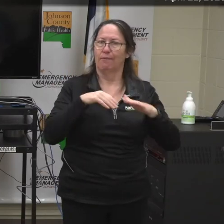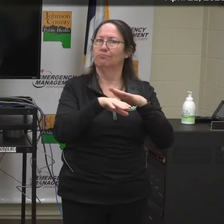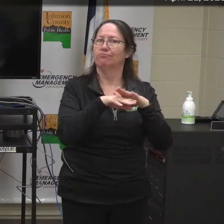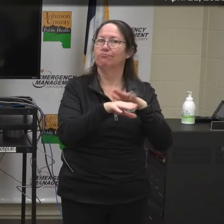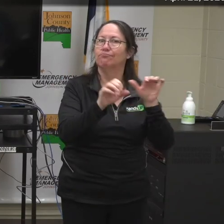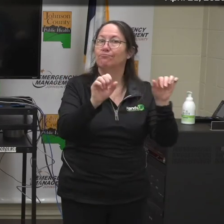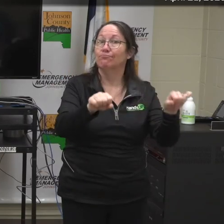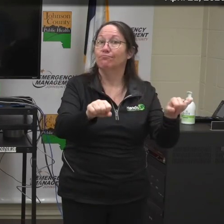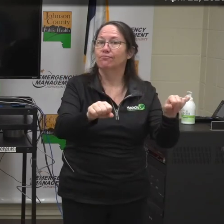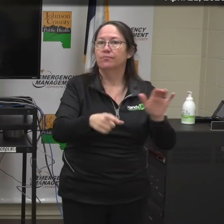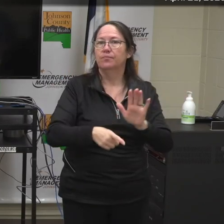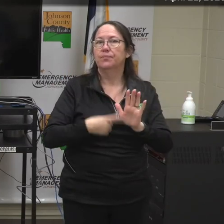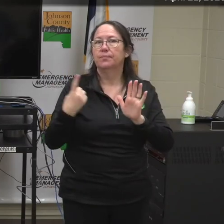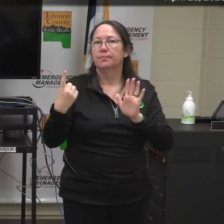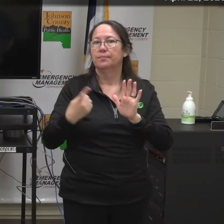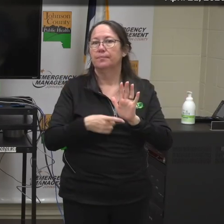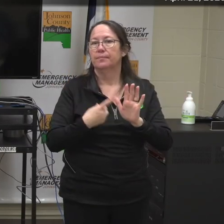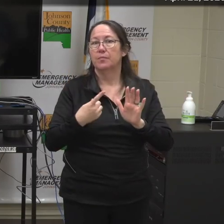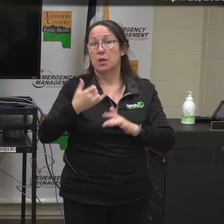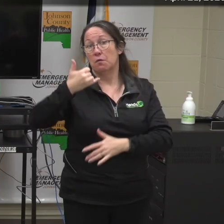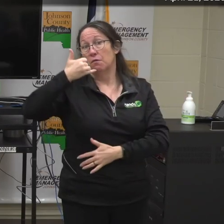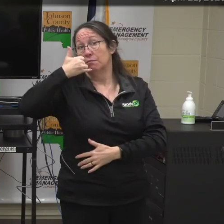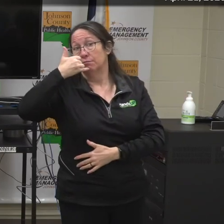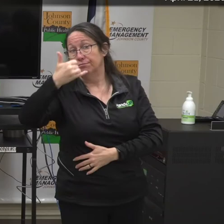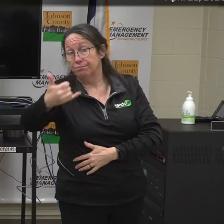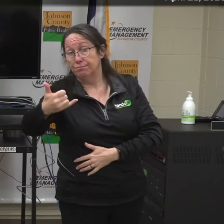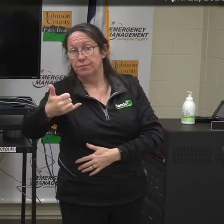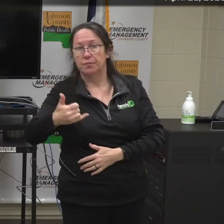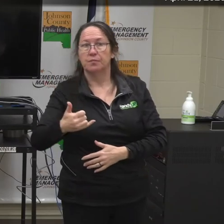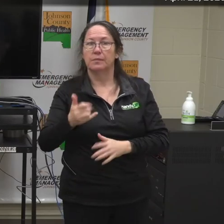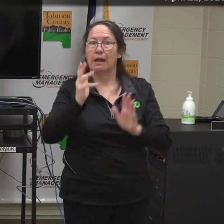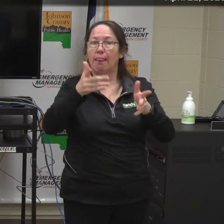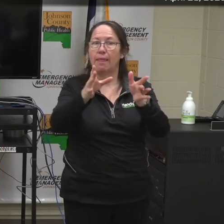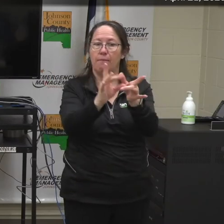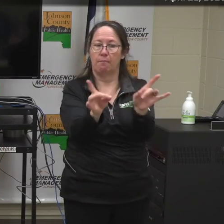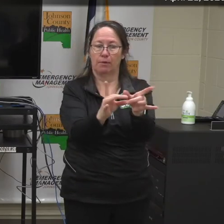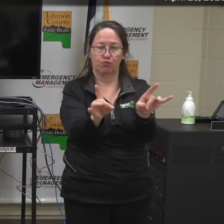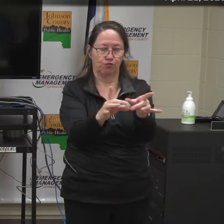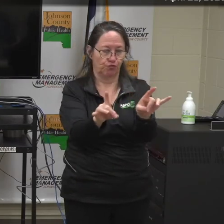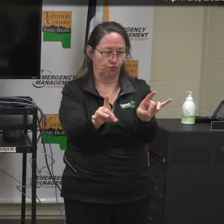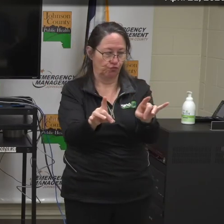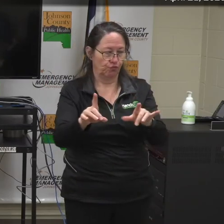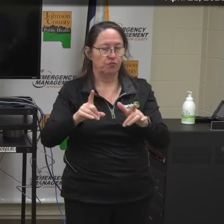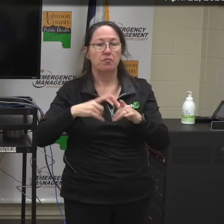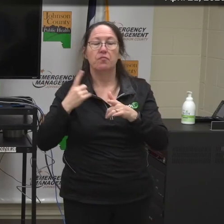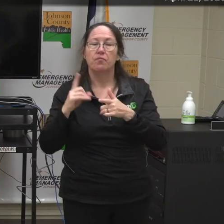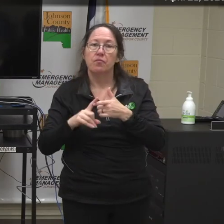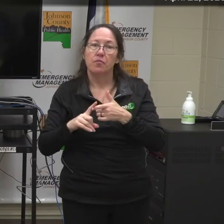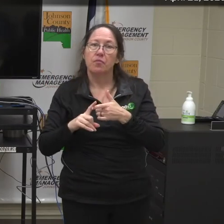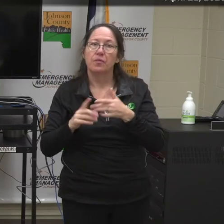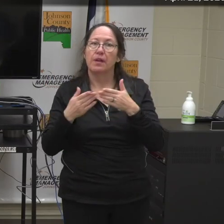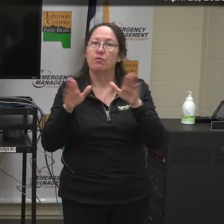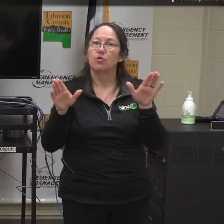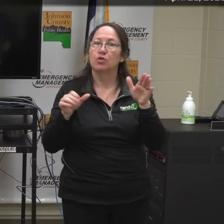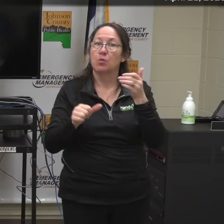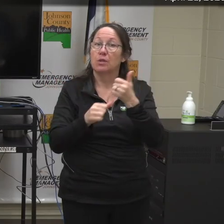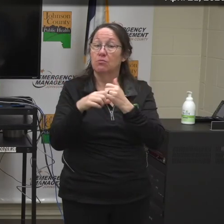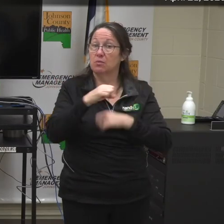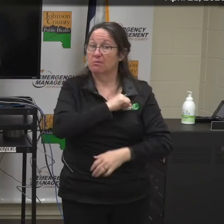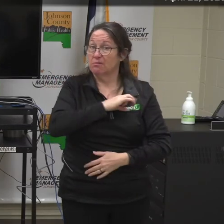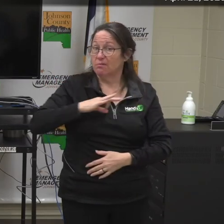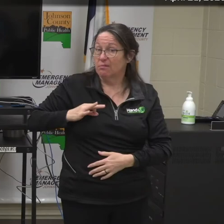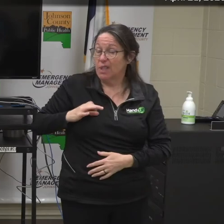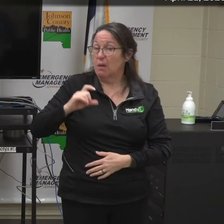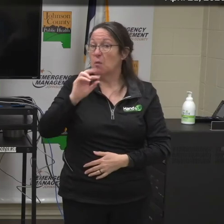So sometimes it requires a phone call, leaving a message, and then the general assistance staff